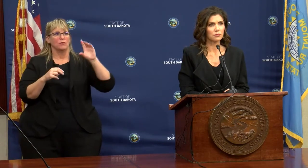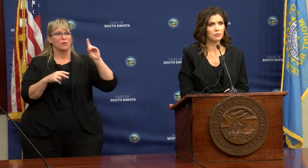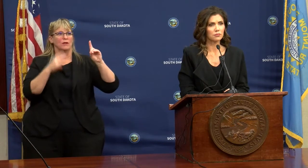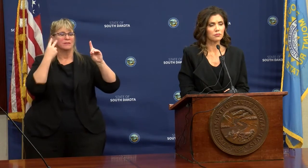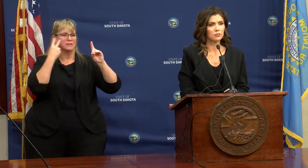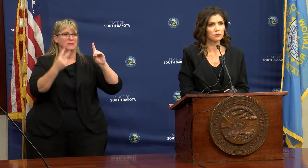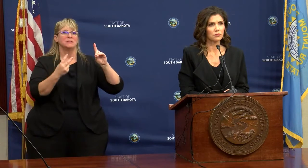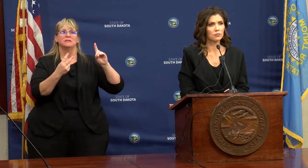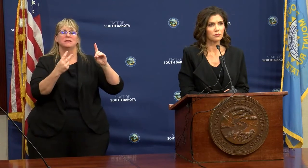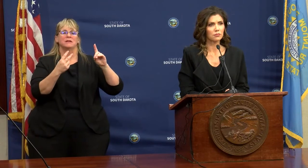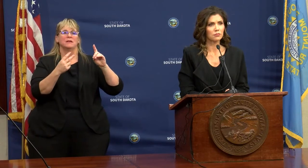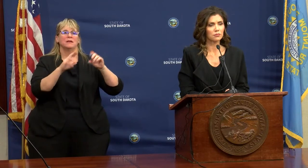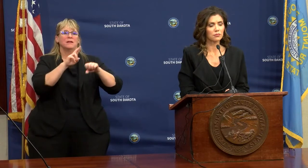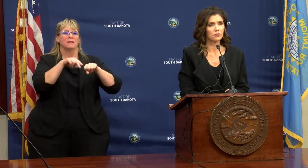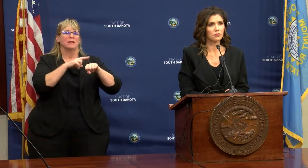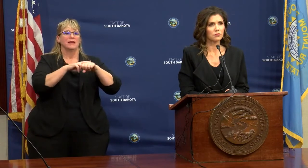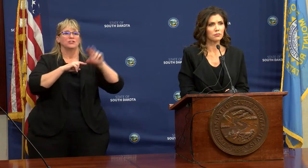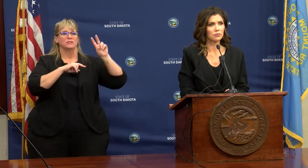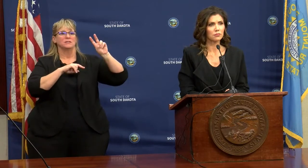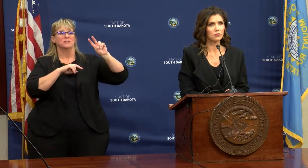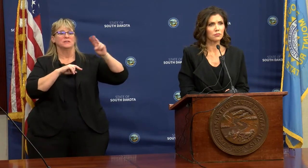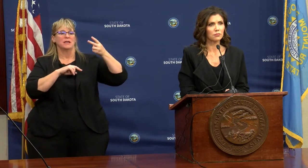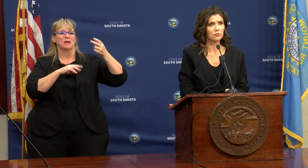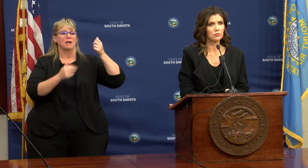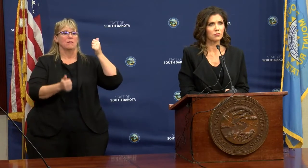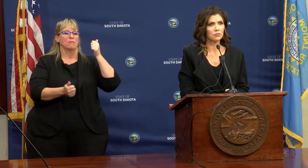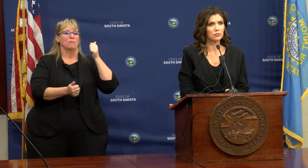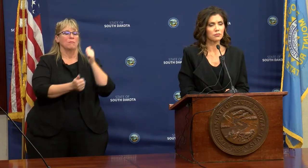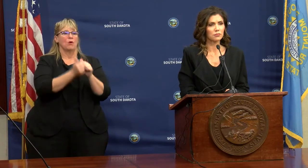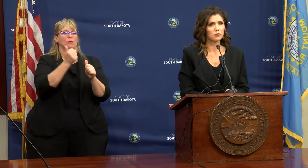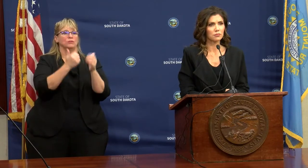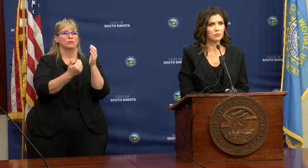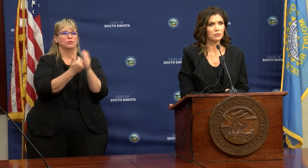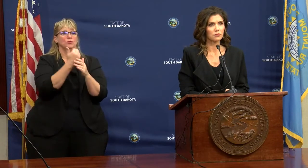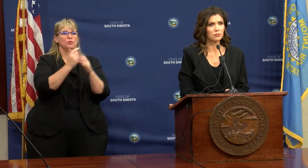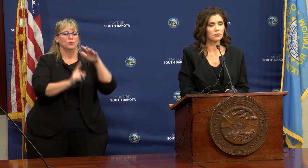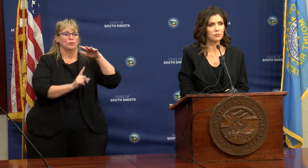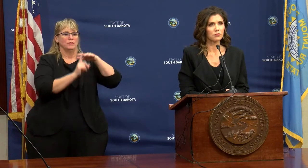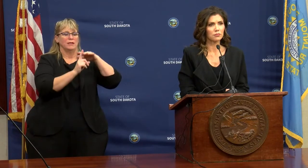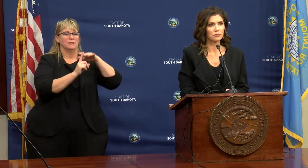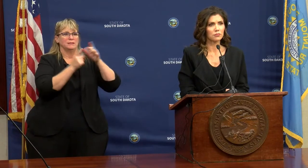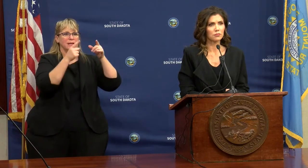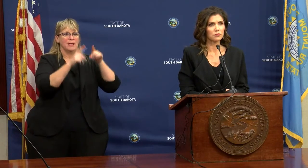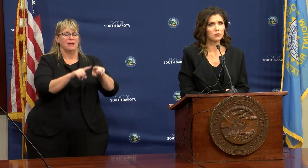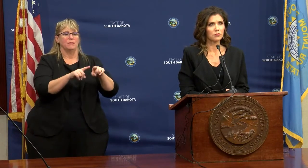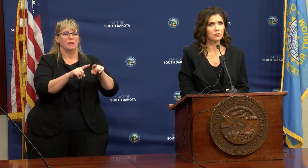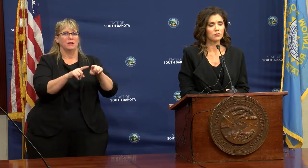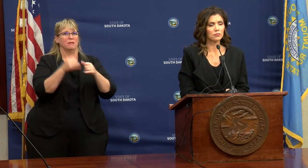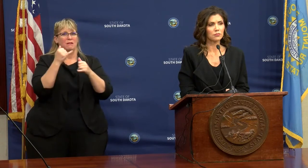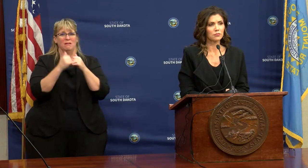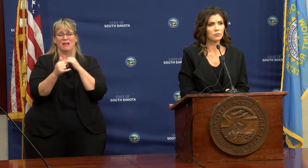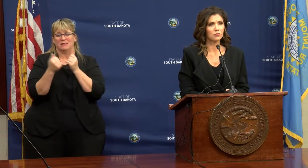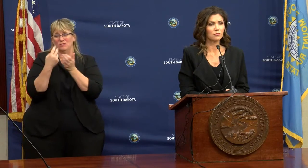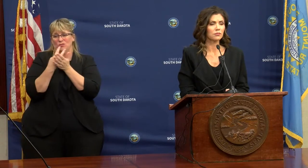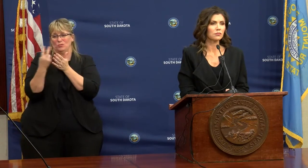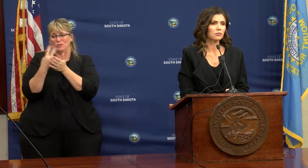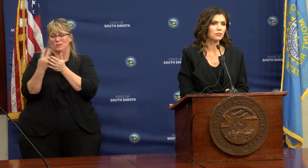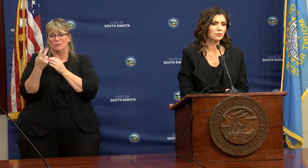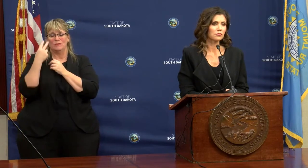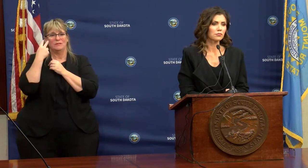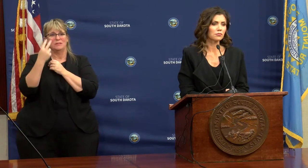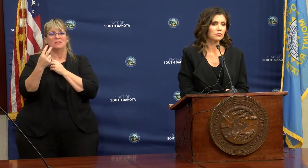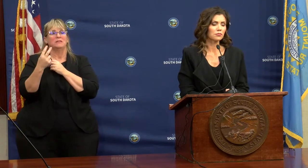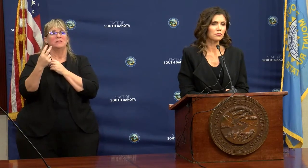seen the nation's second most new cases per capita. And then also over the last few weeks, we've seen